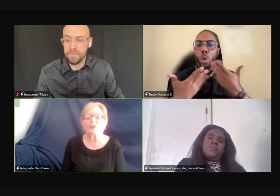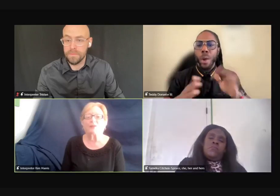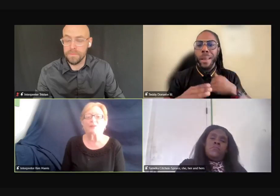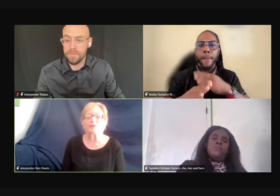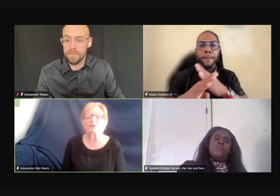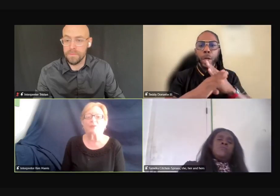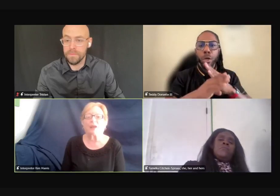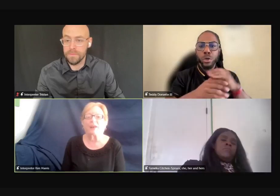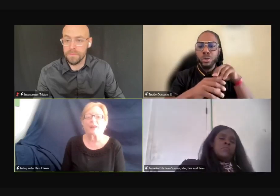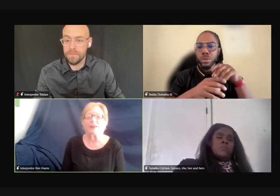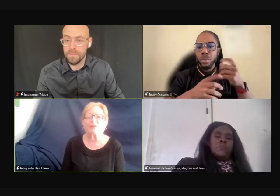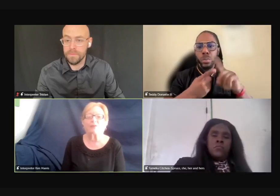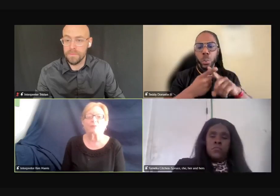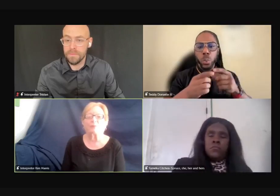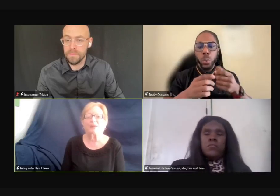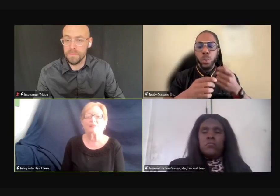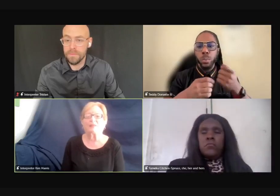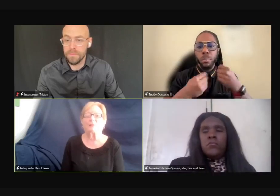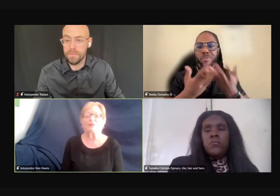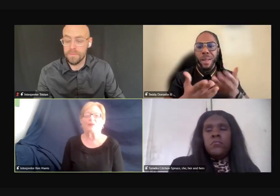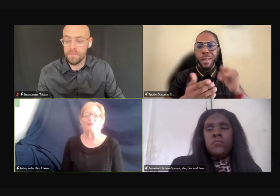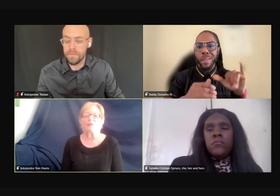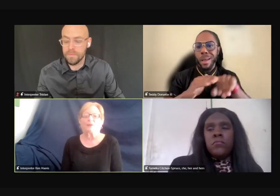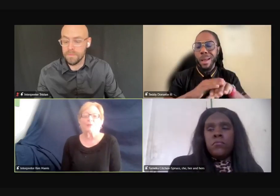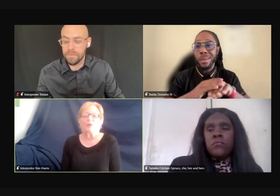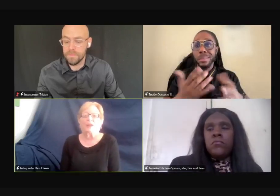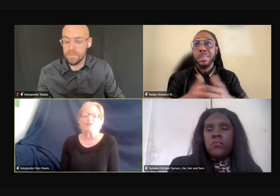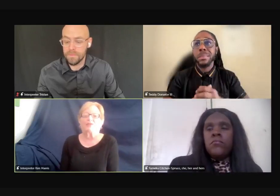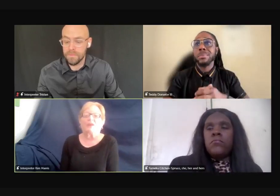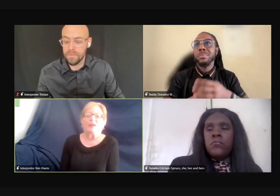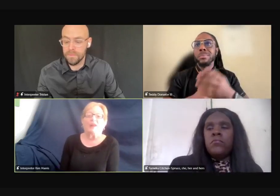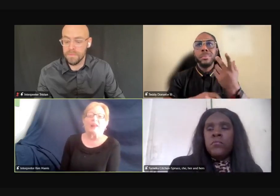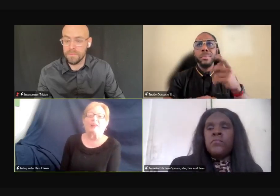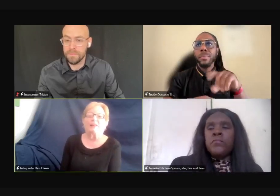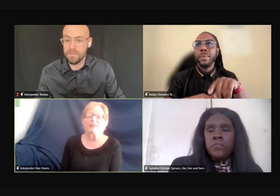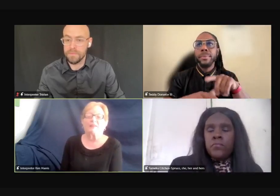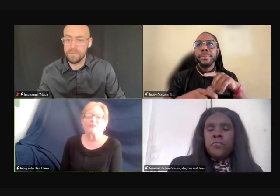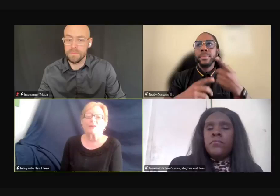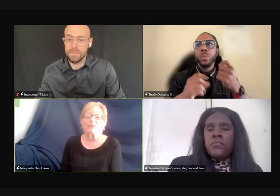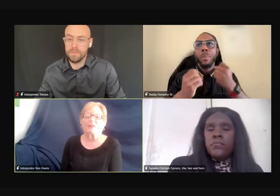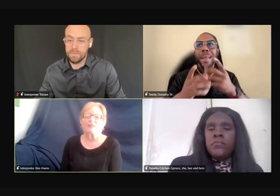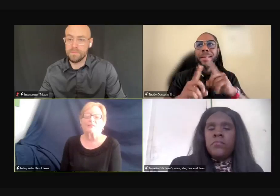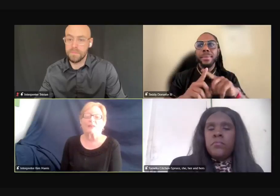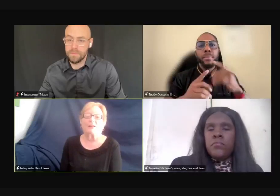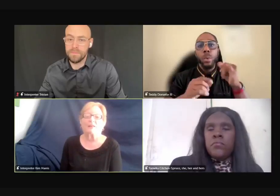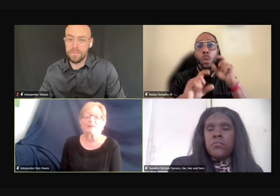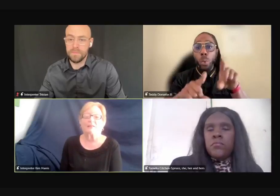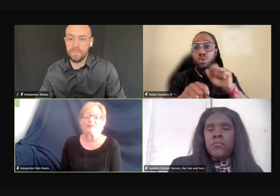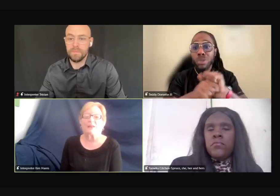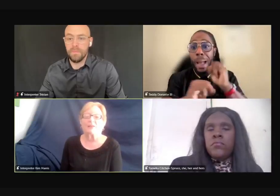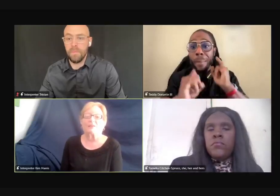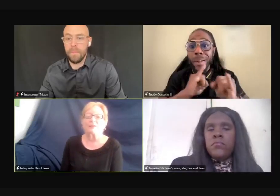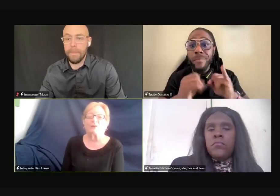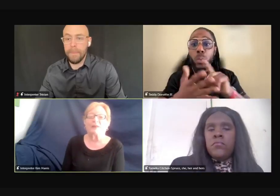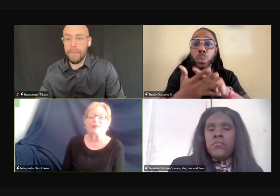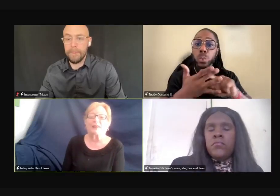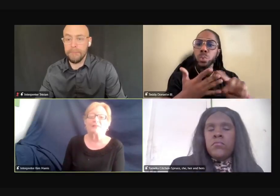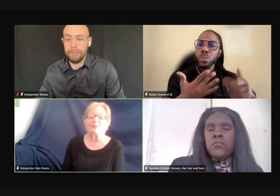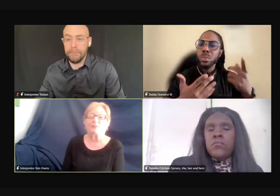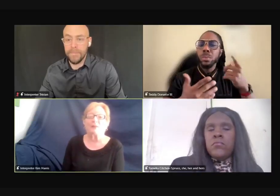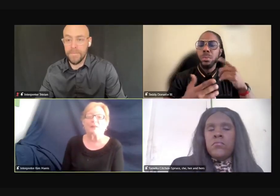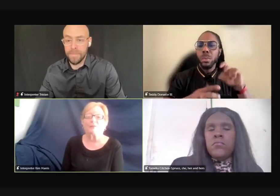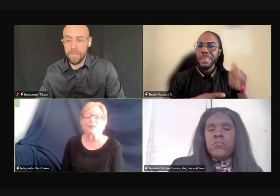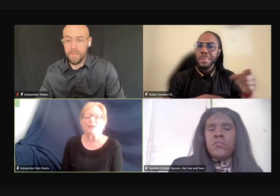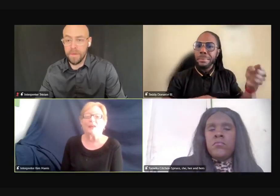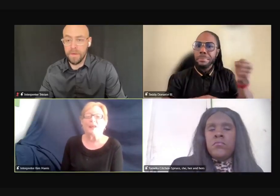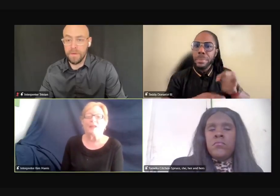the individual, deaf individual to get an interpreter because that's a barrier for the communication. And it's hard. That's not, it's not, you know, you need